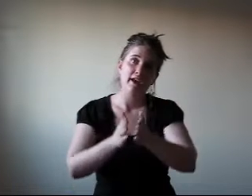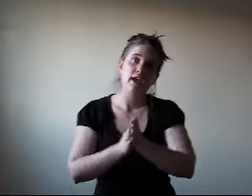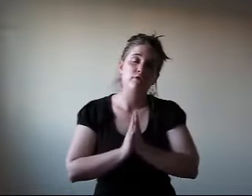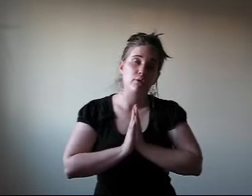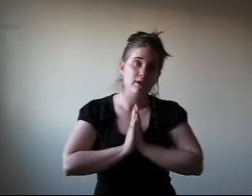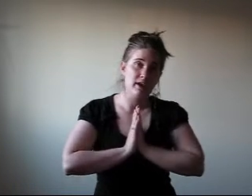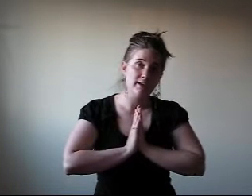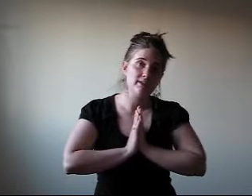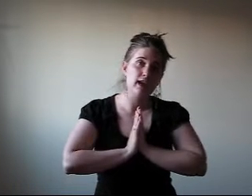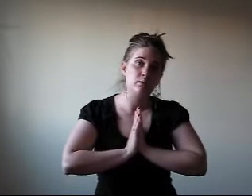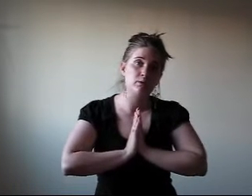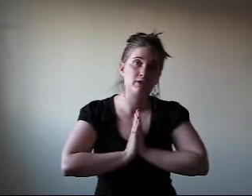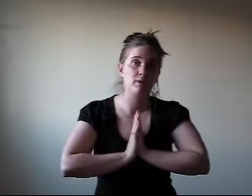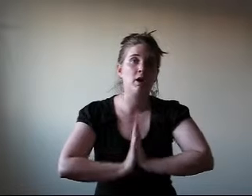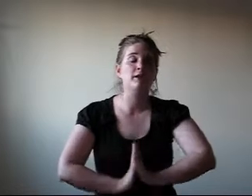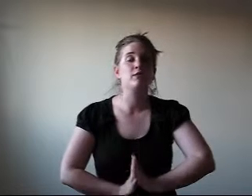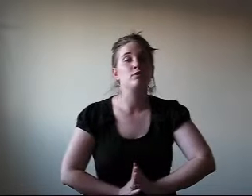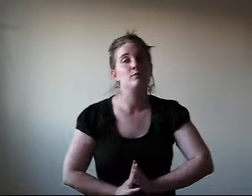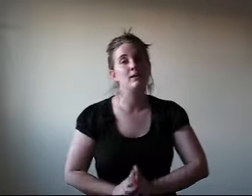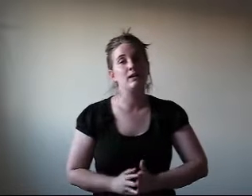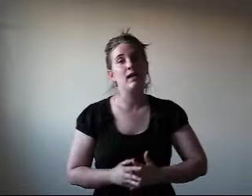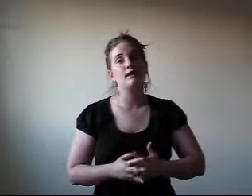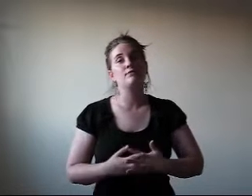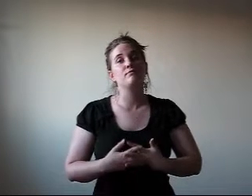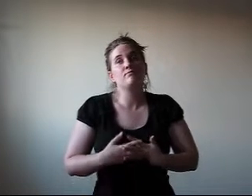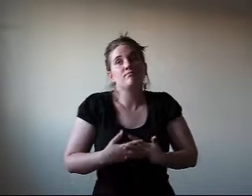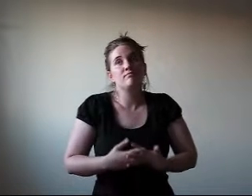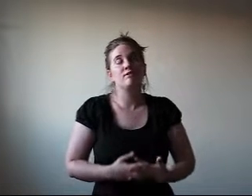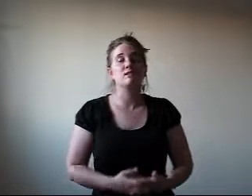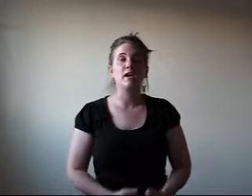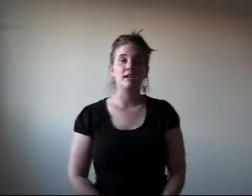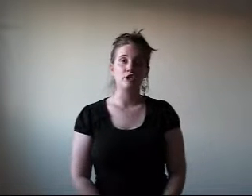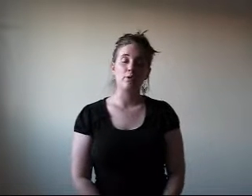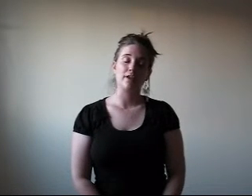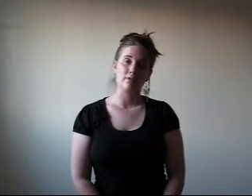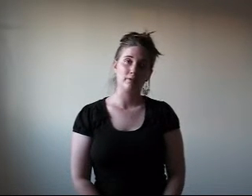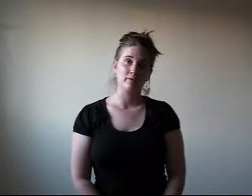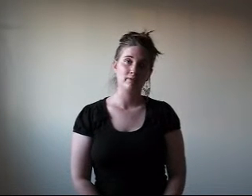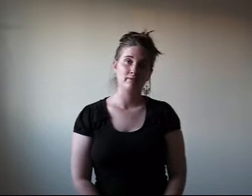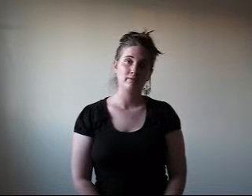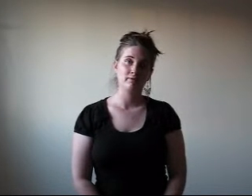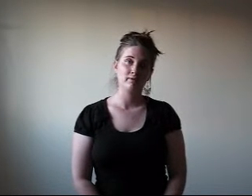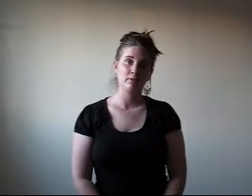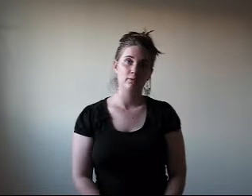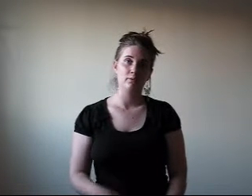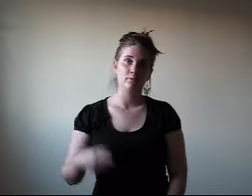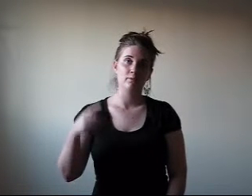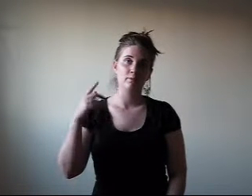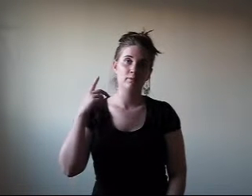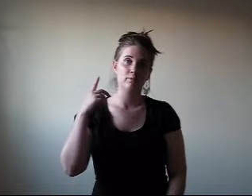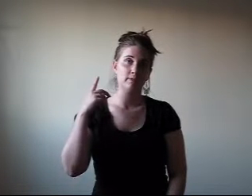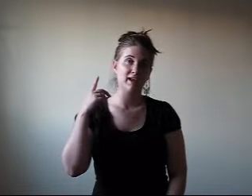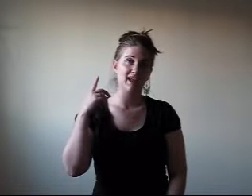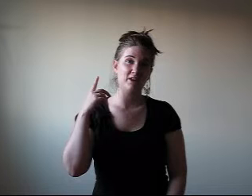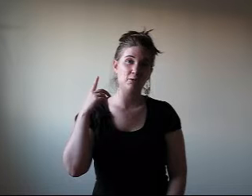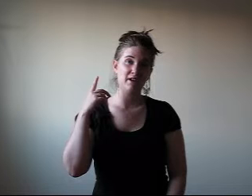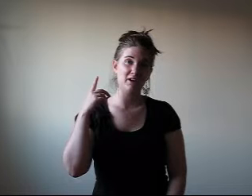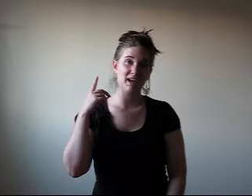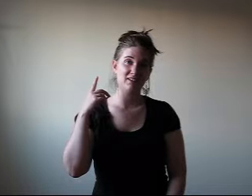If you are nice, I will respond, and if you're mean, I've decided to go another route. Is my halo there yet?